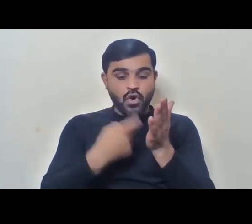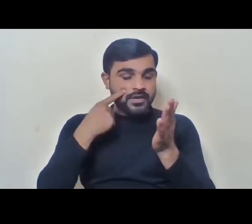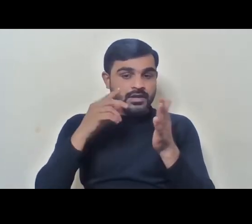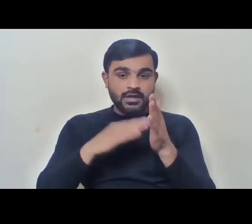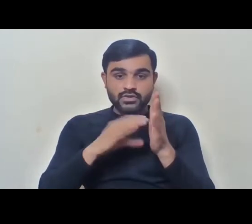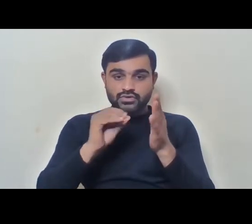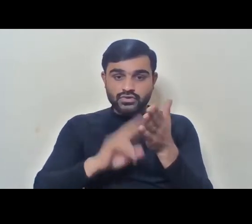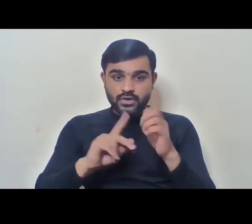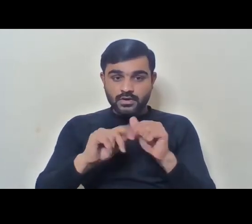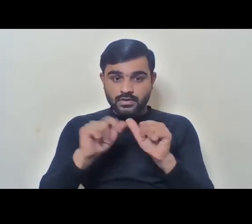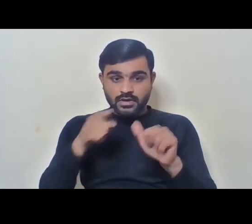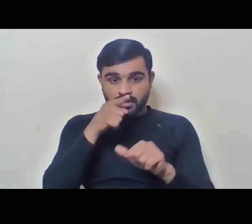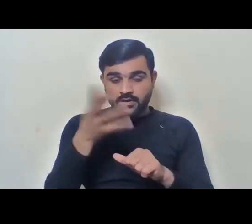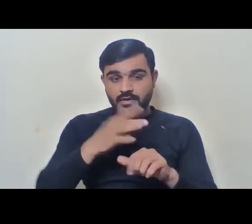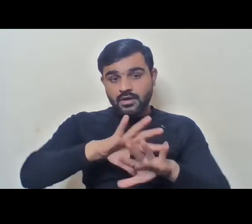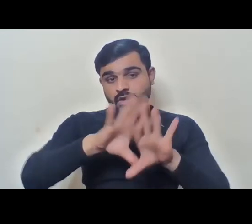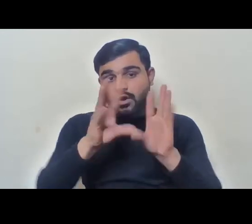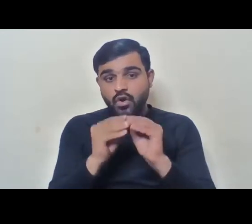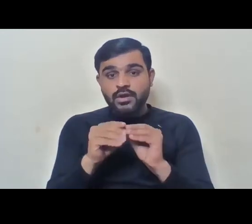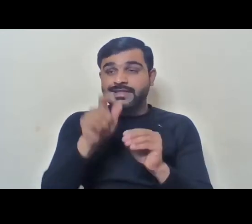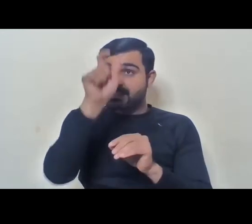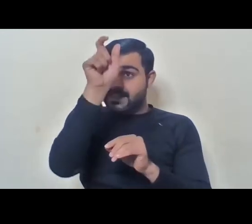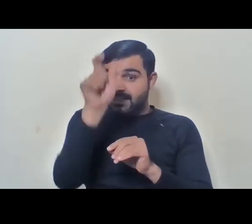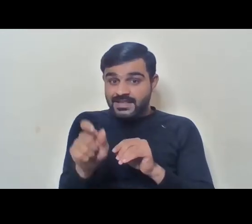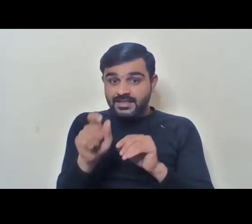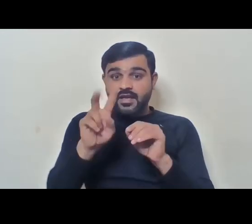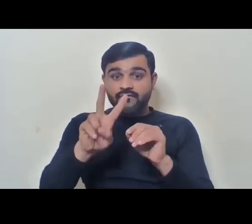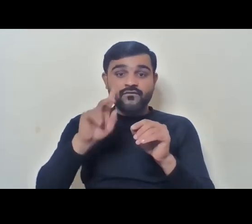the vertical reservation.